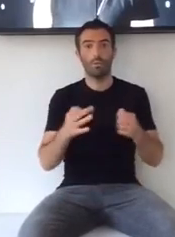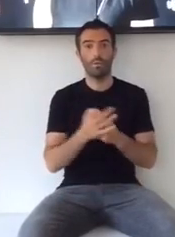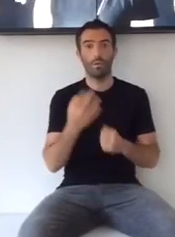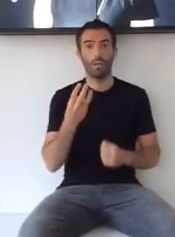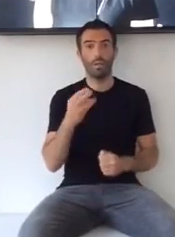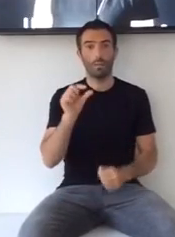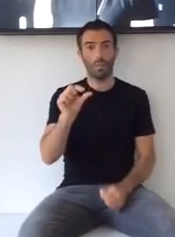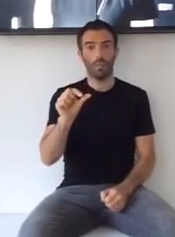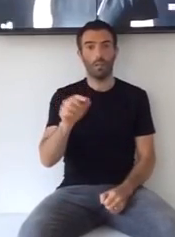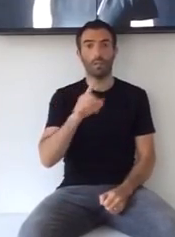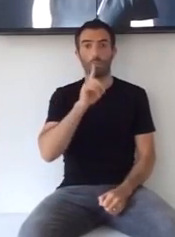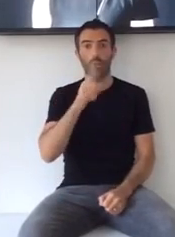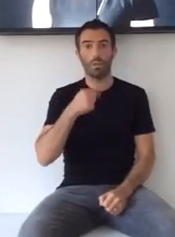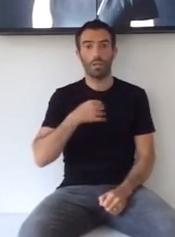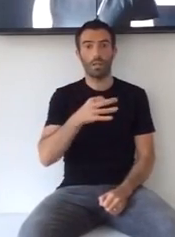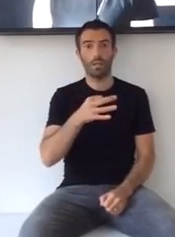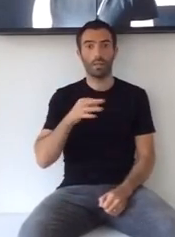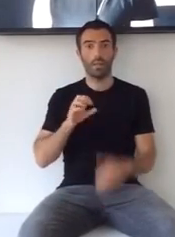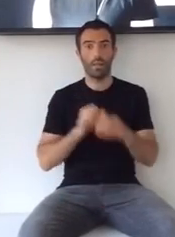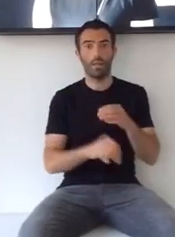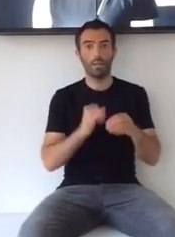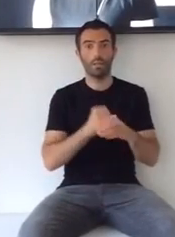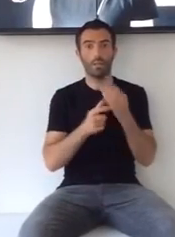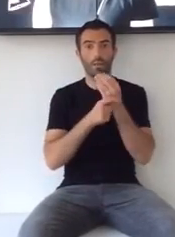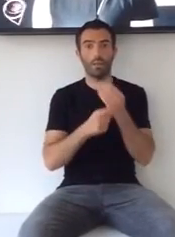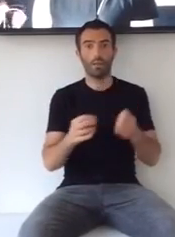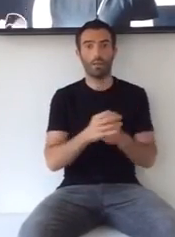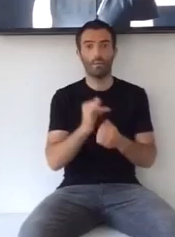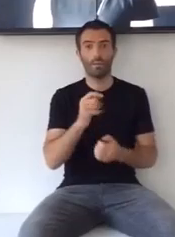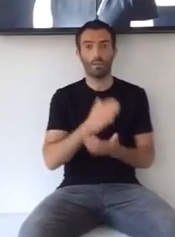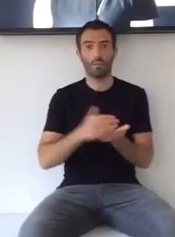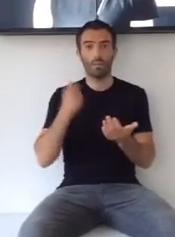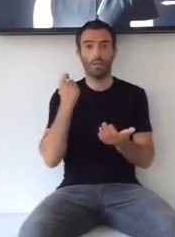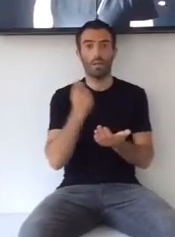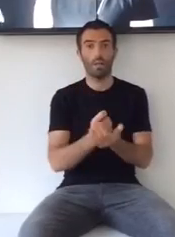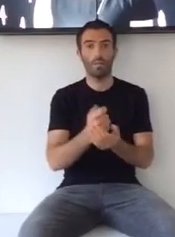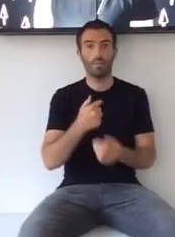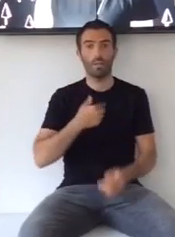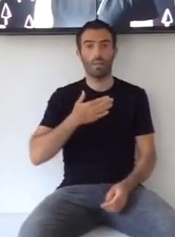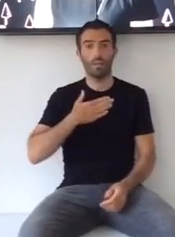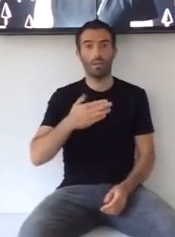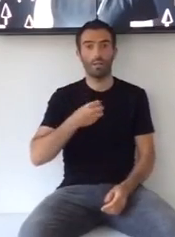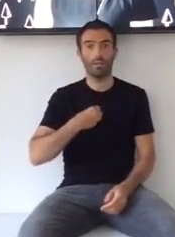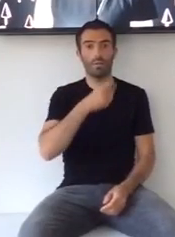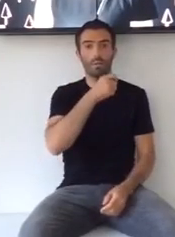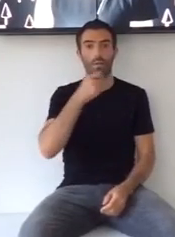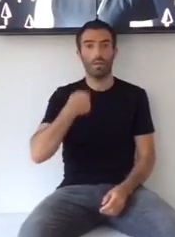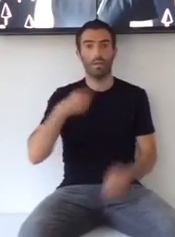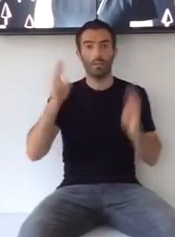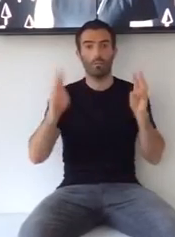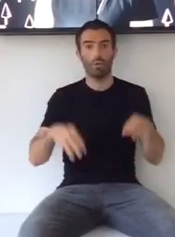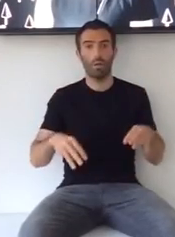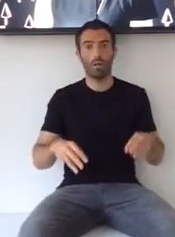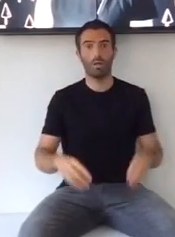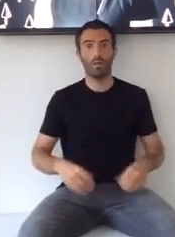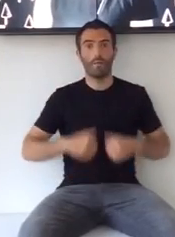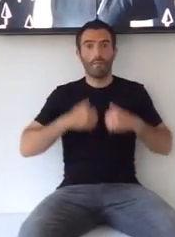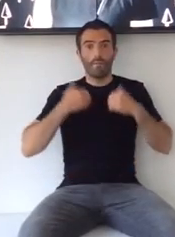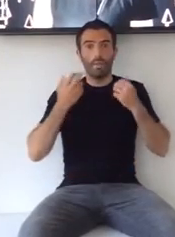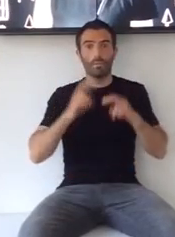for a little bit, but I get lost in the thick of it sometimes I hate to say that I'm wrong, feels